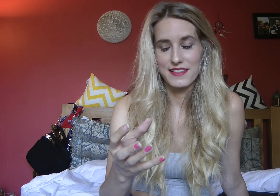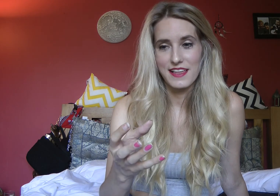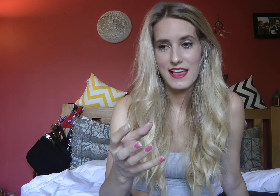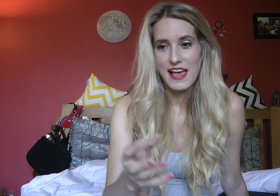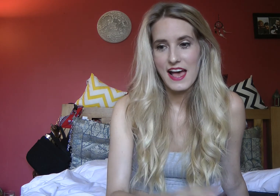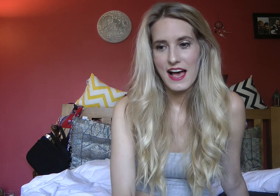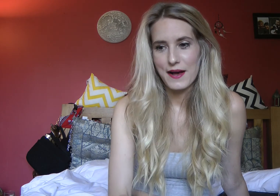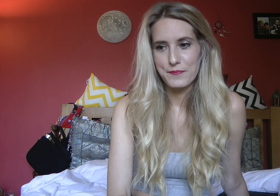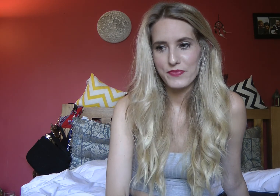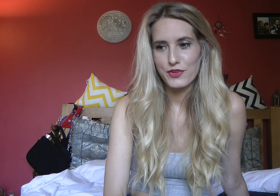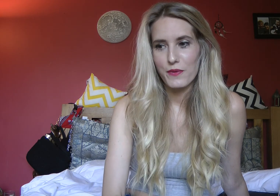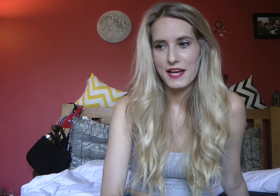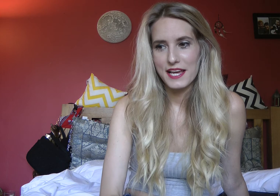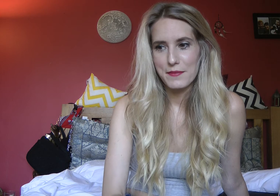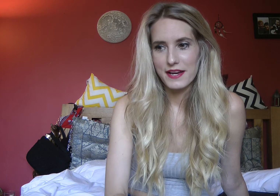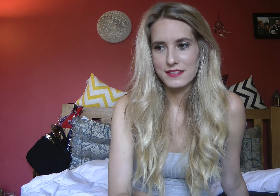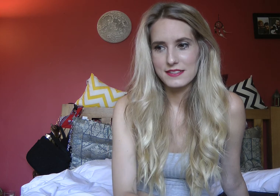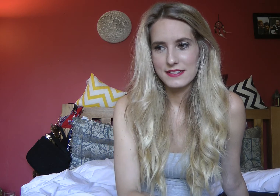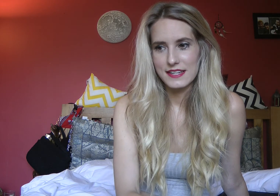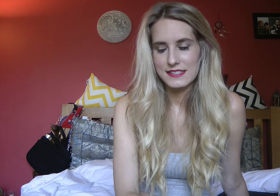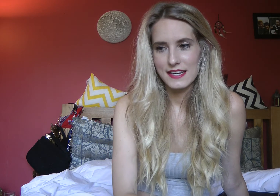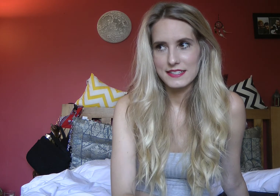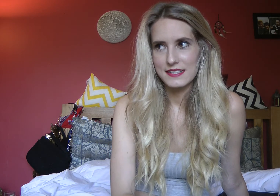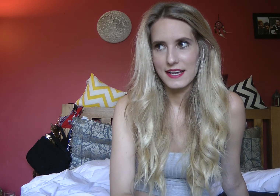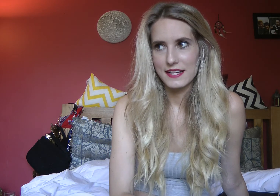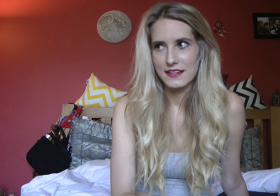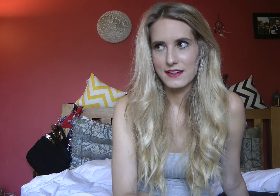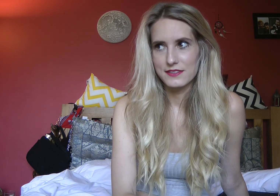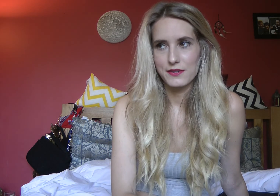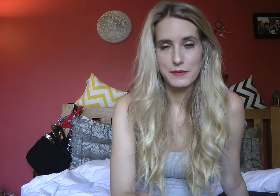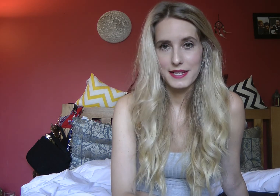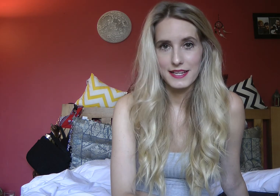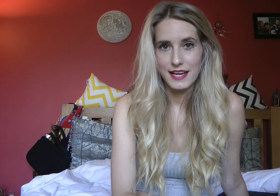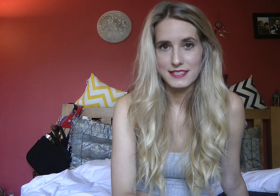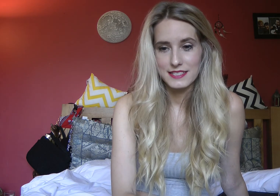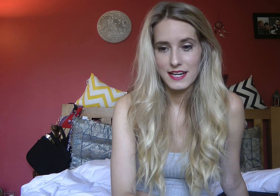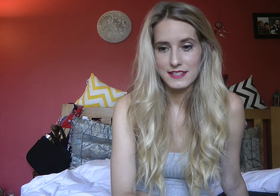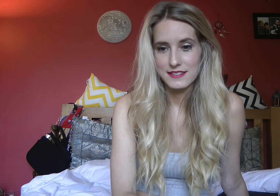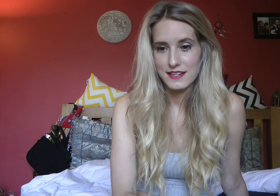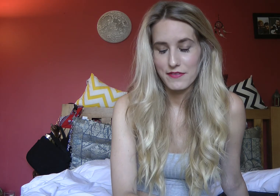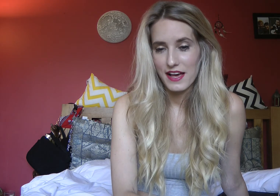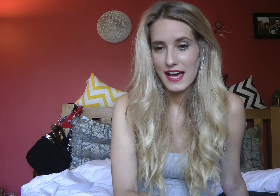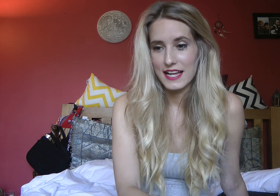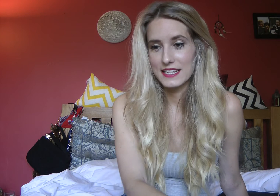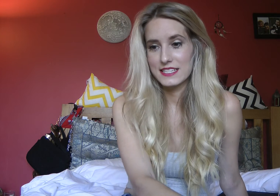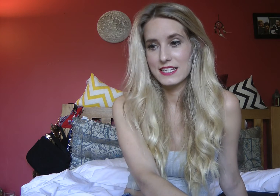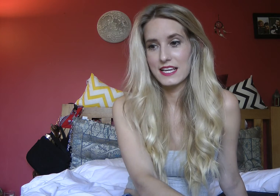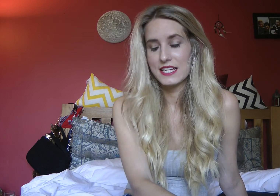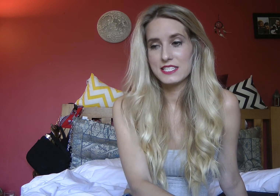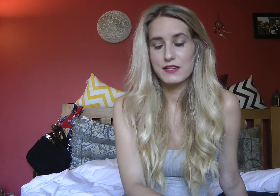so I emailed the next day saying you know sorry we didn't get to chat and stuff and she